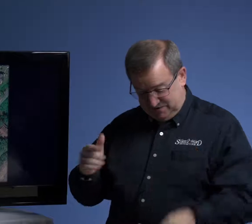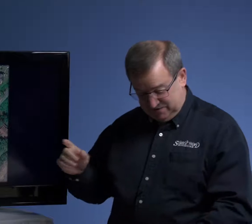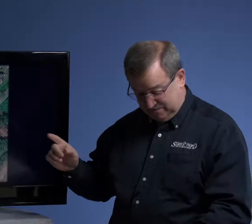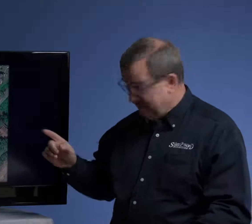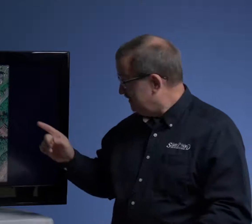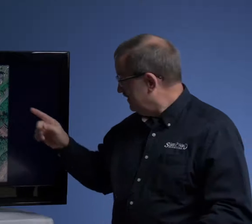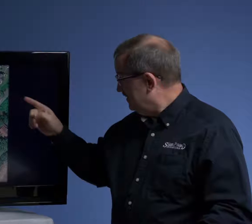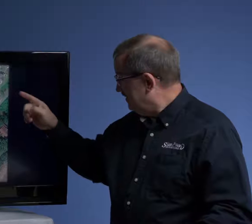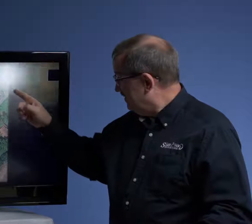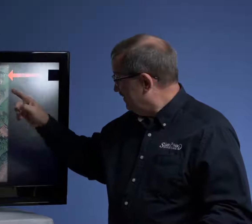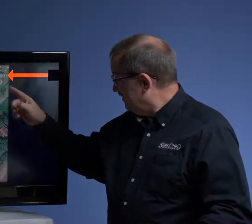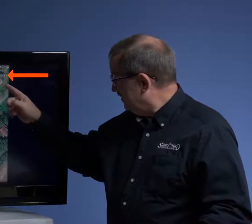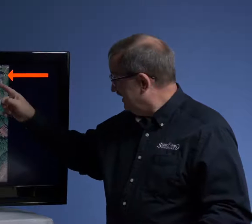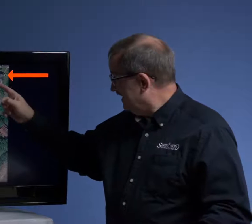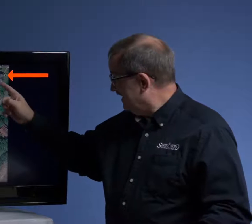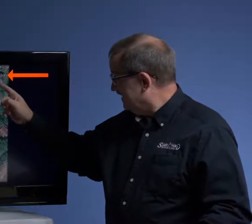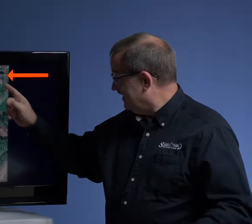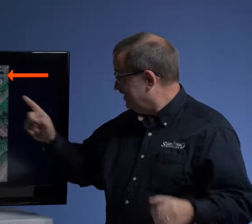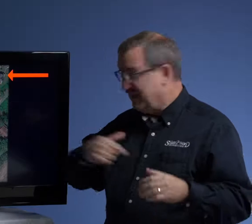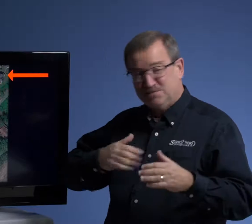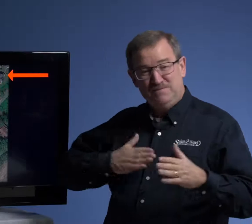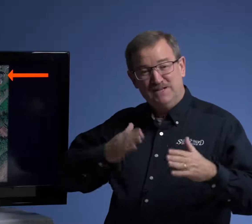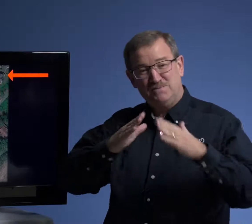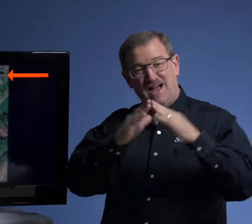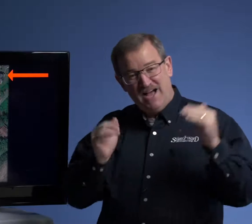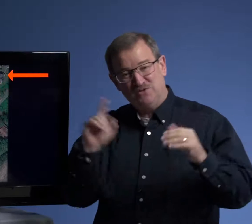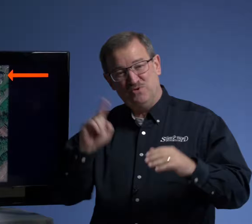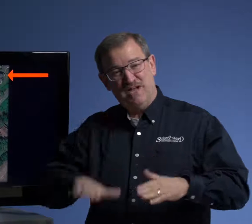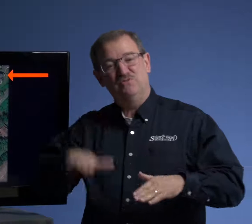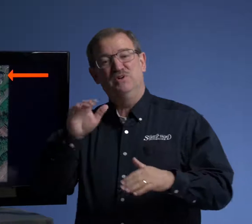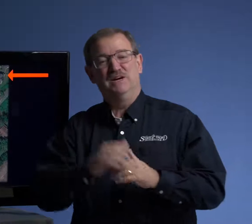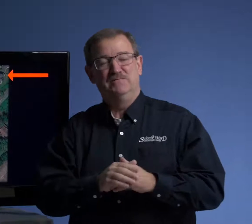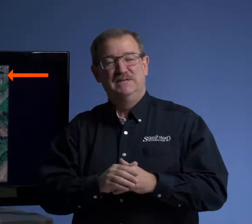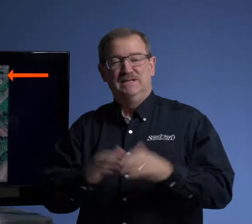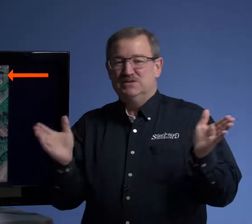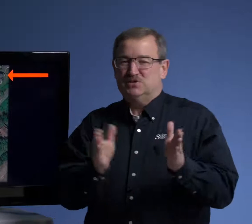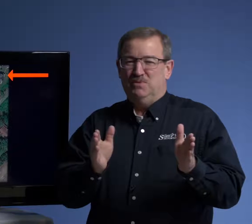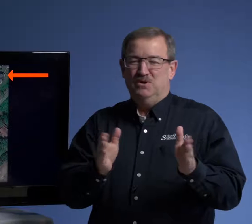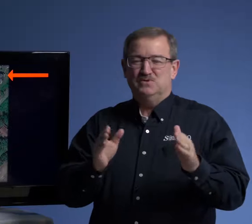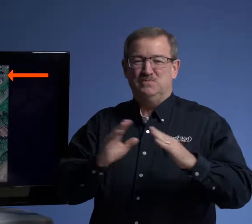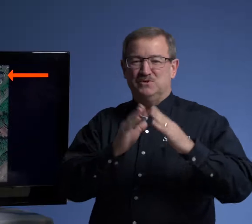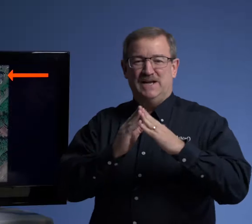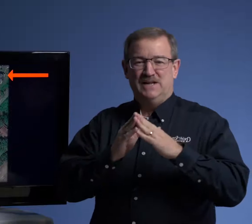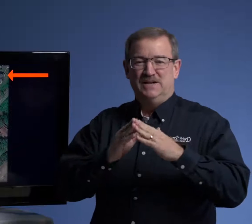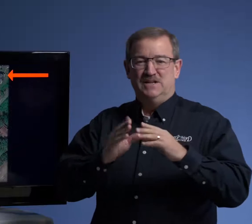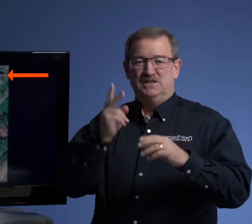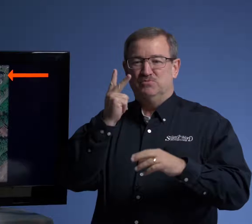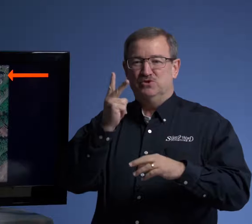right here. That's my house where I grew up. Small, small town. There were